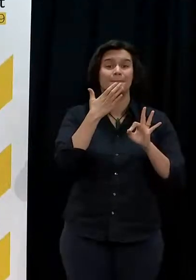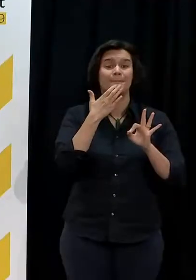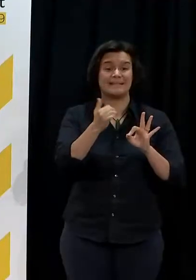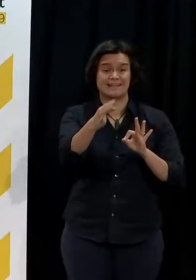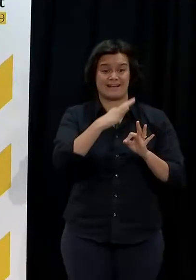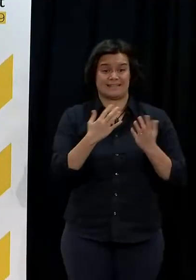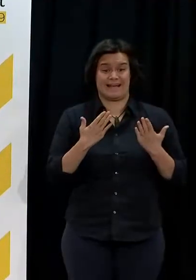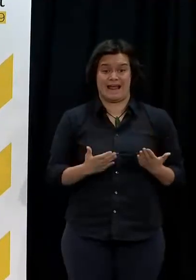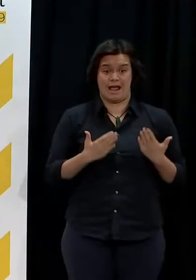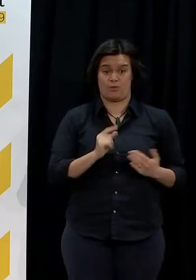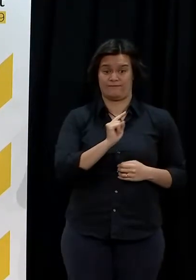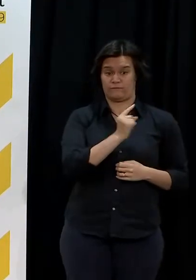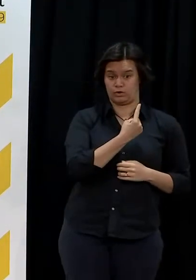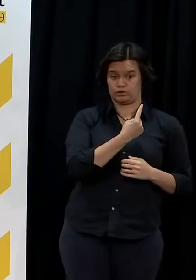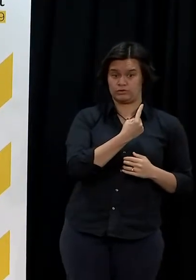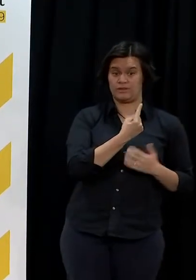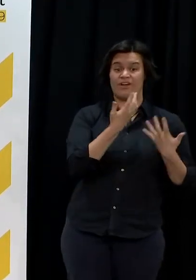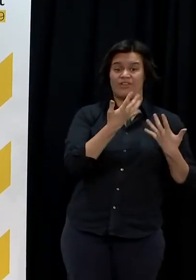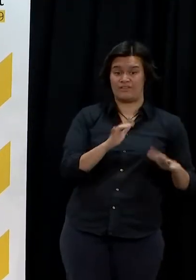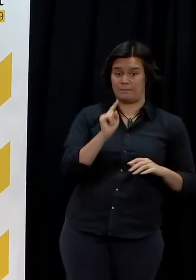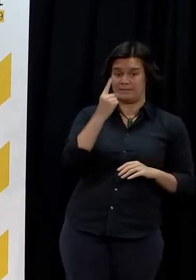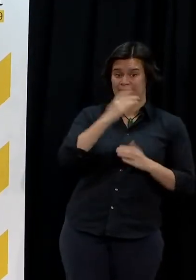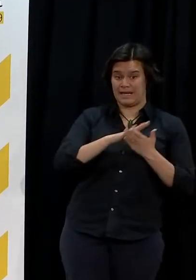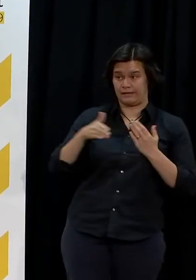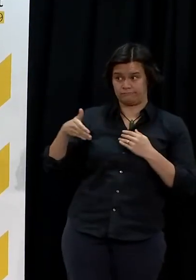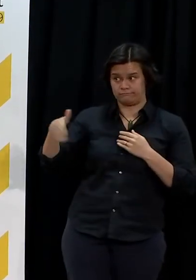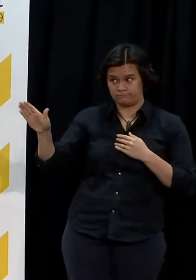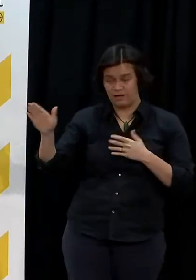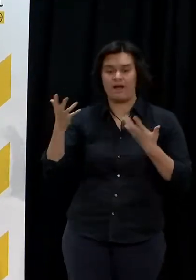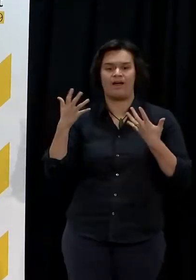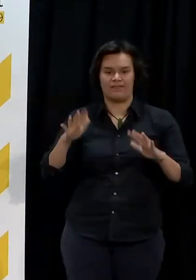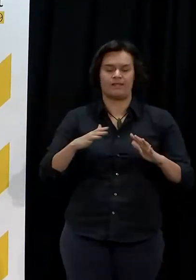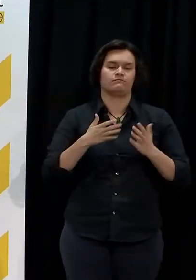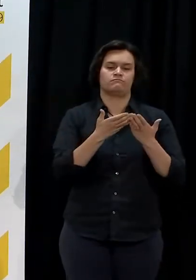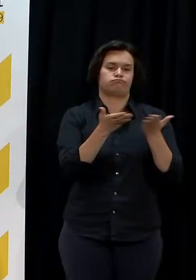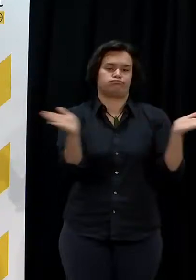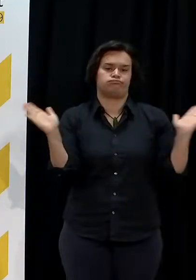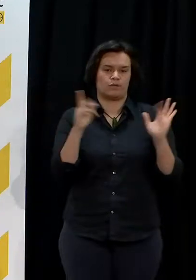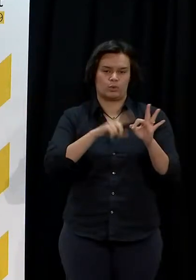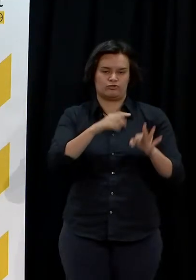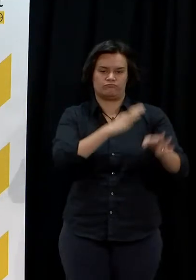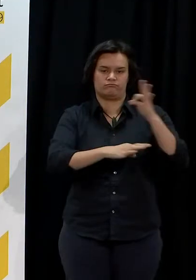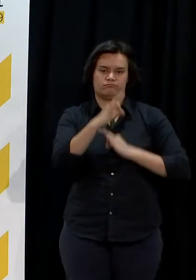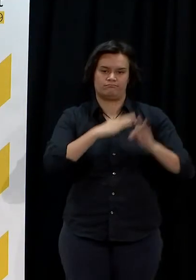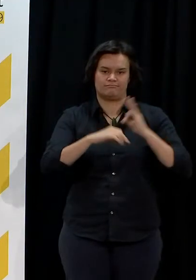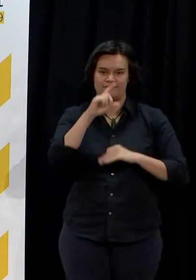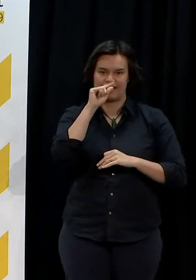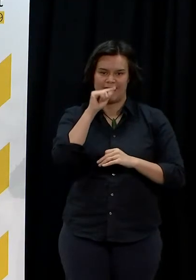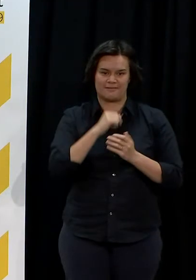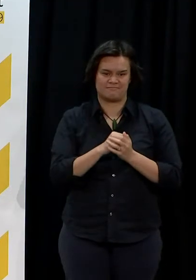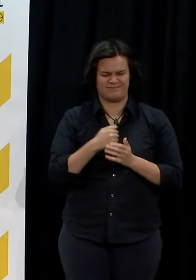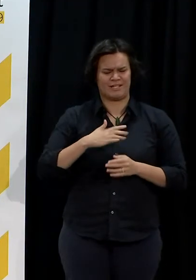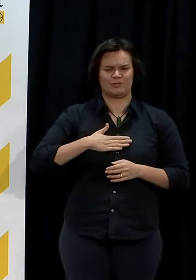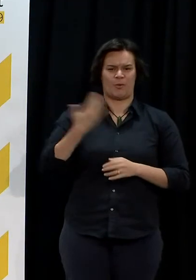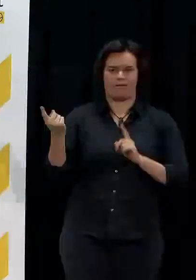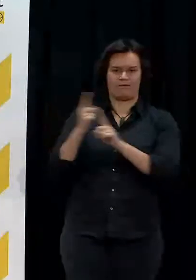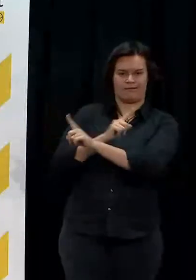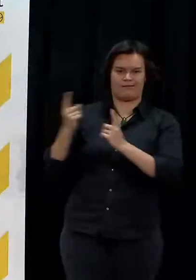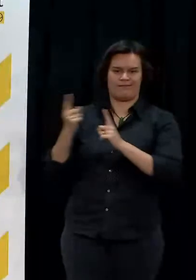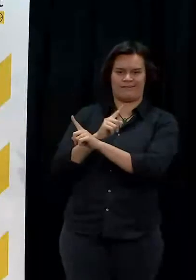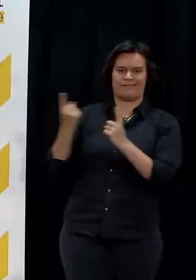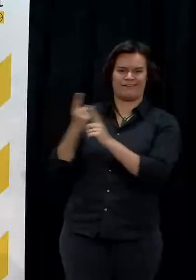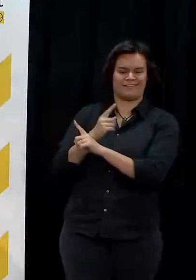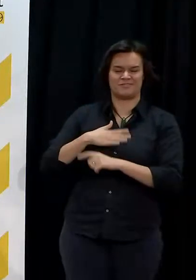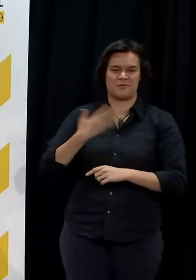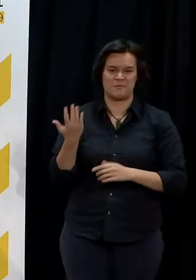and undertake those at the beginning of our question and answer and that way we won't have too much jostling at the front.